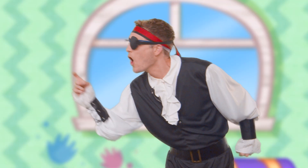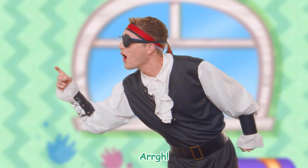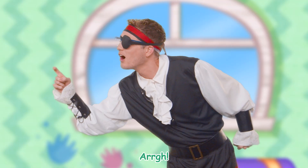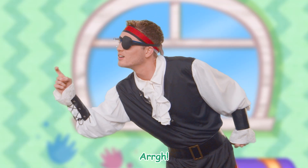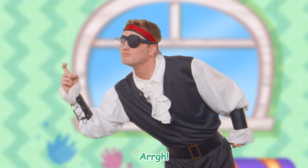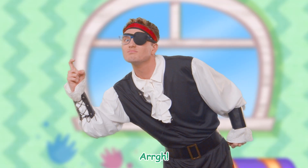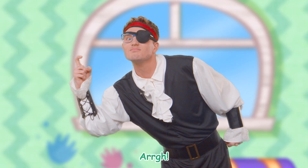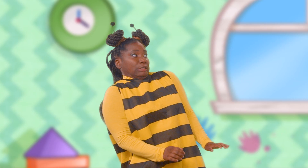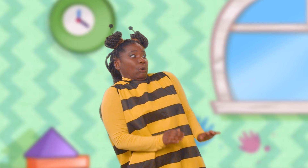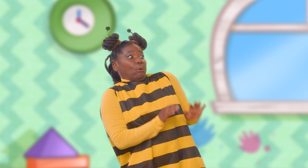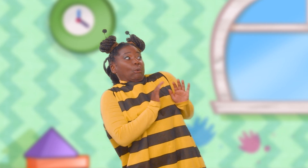Arr! Ooh!